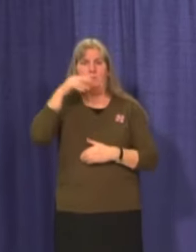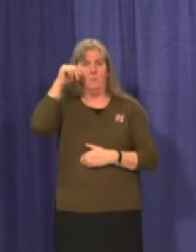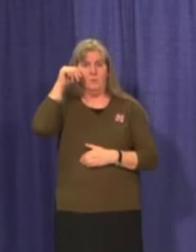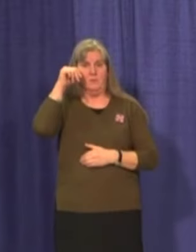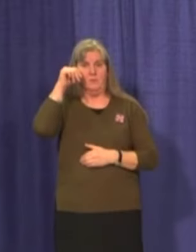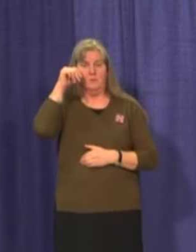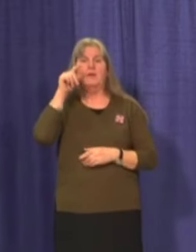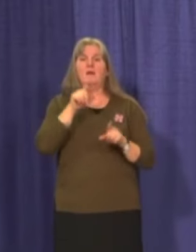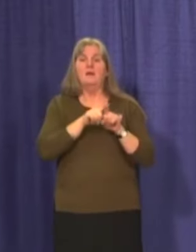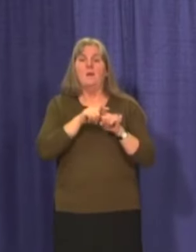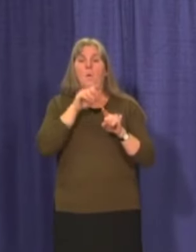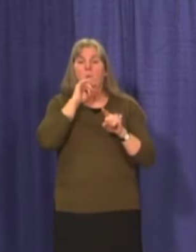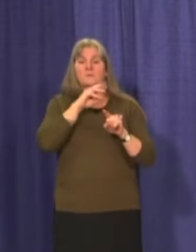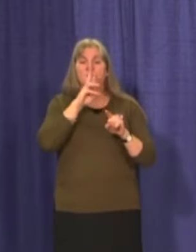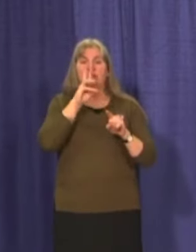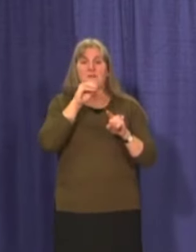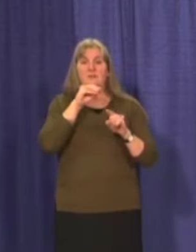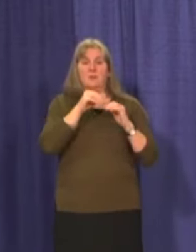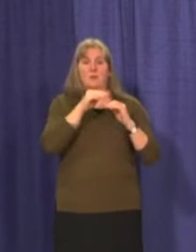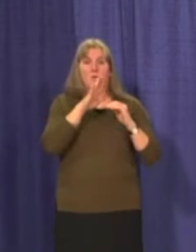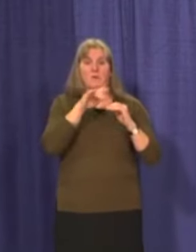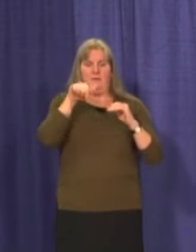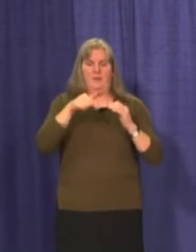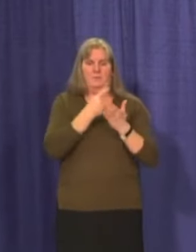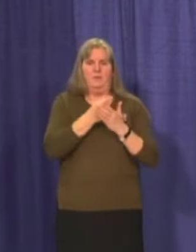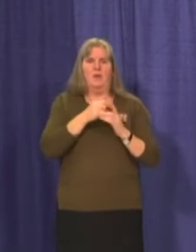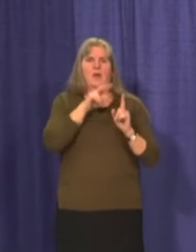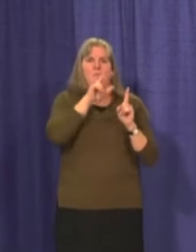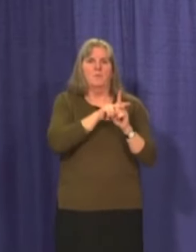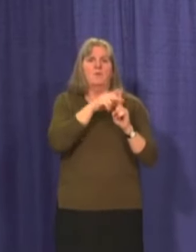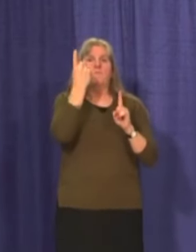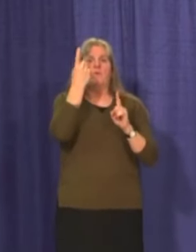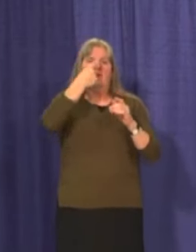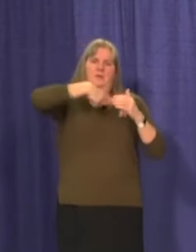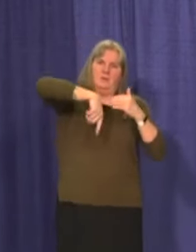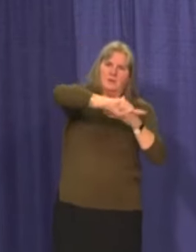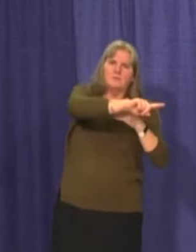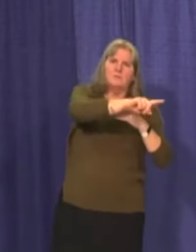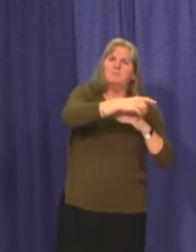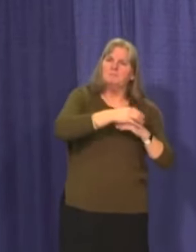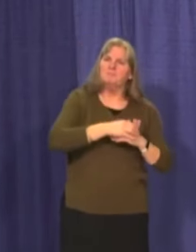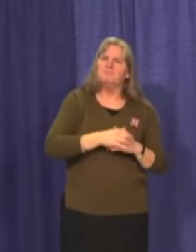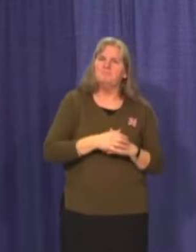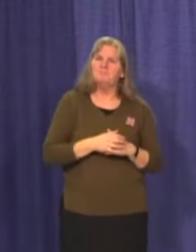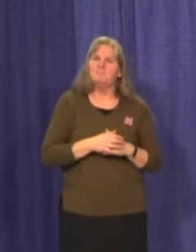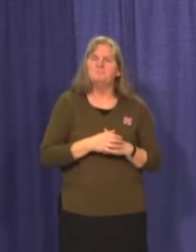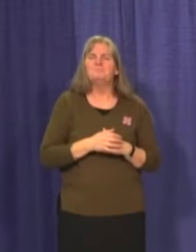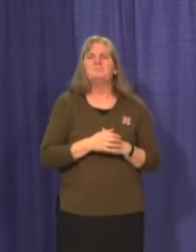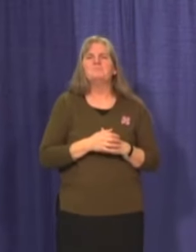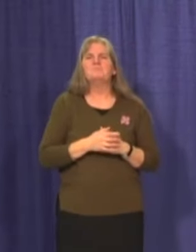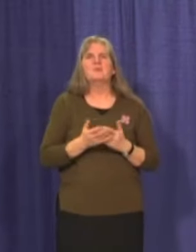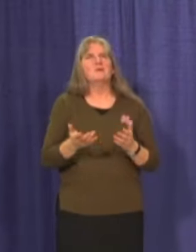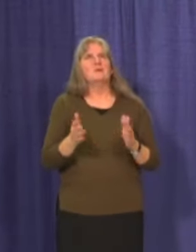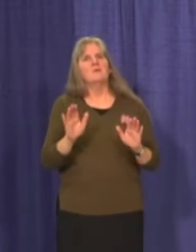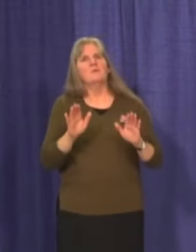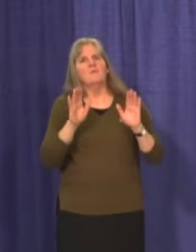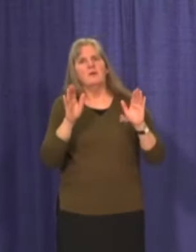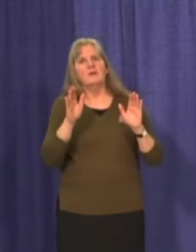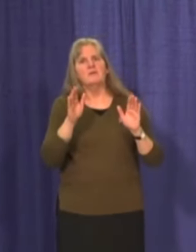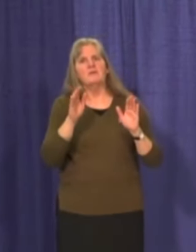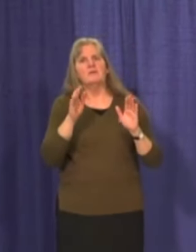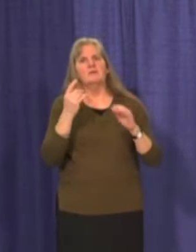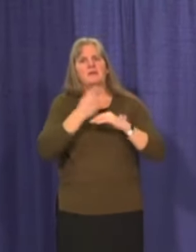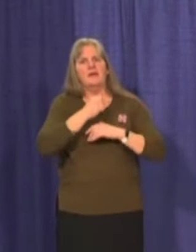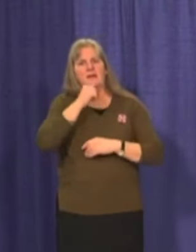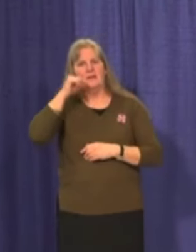And those 60 and over can book this week for appointments next week. And what a great day we had yesterday,